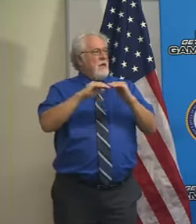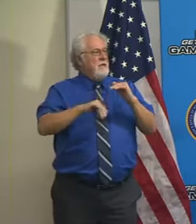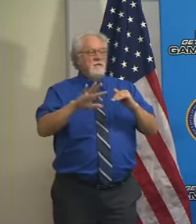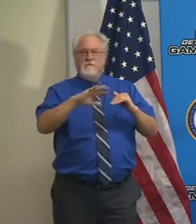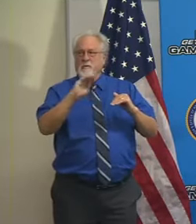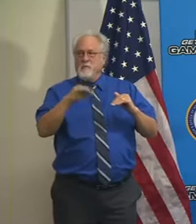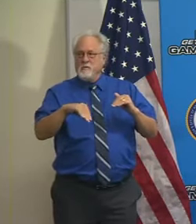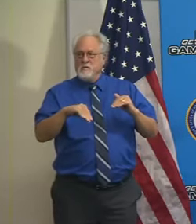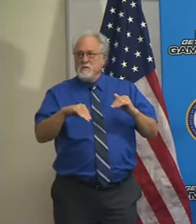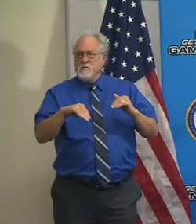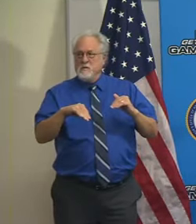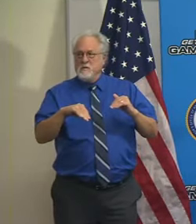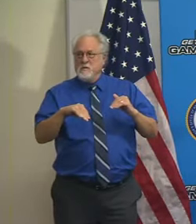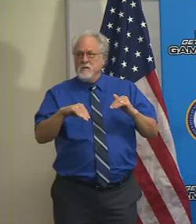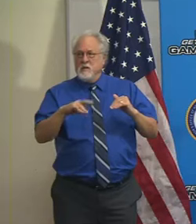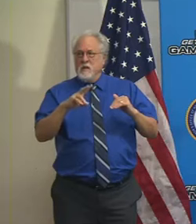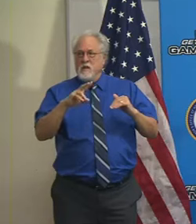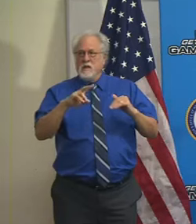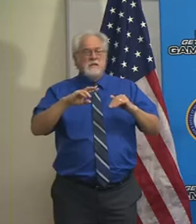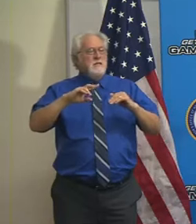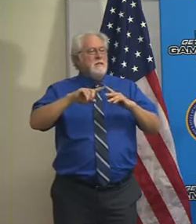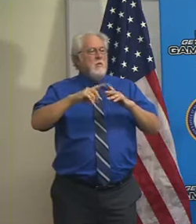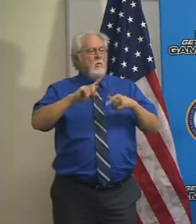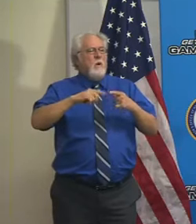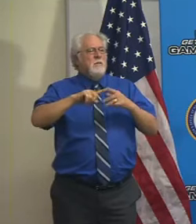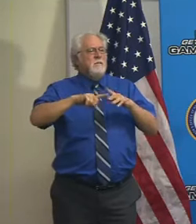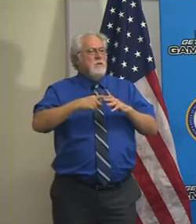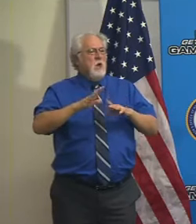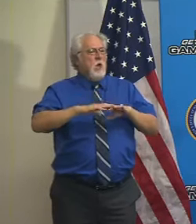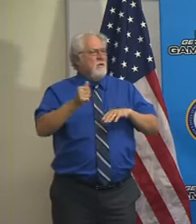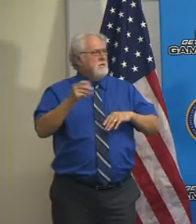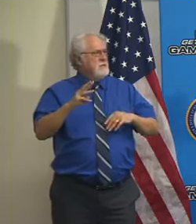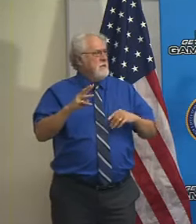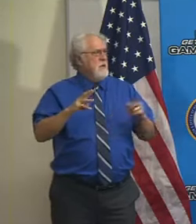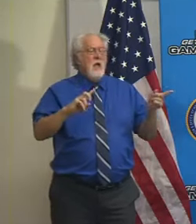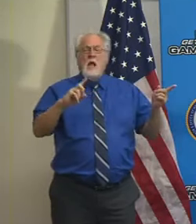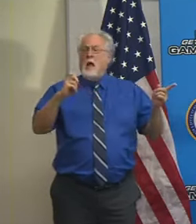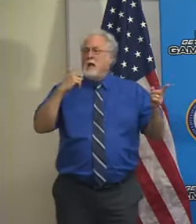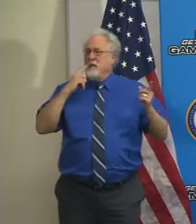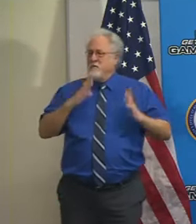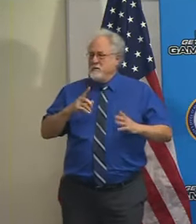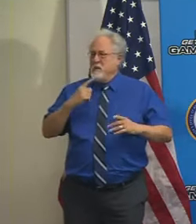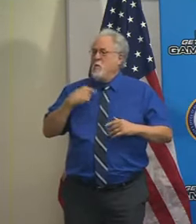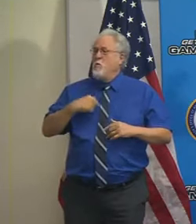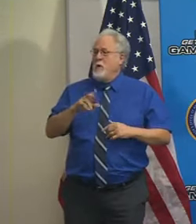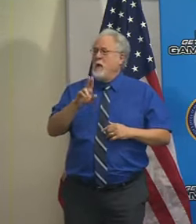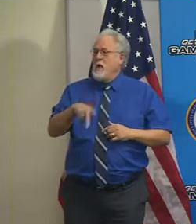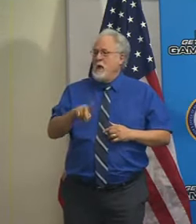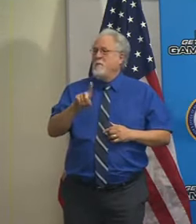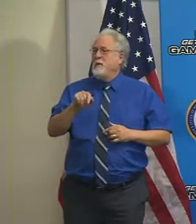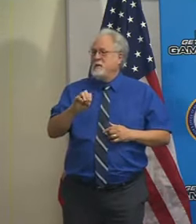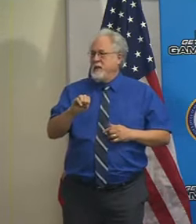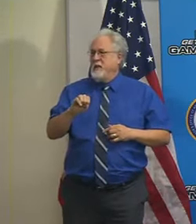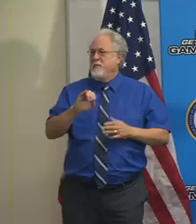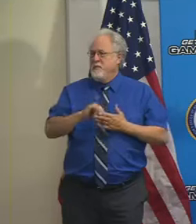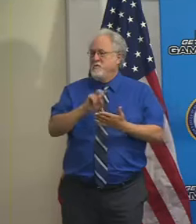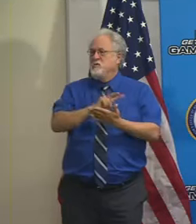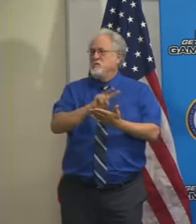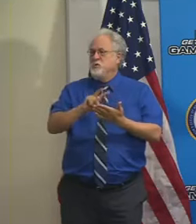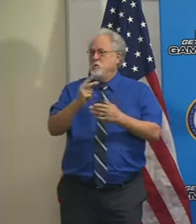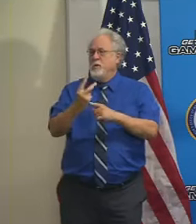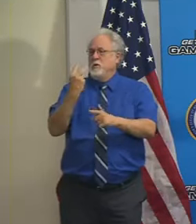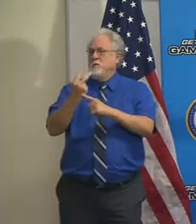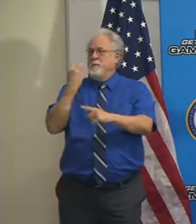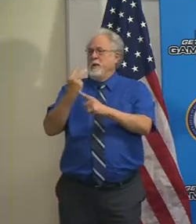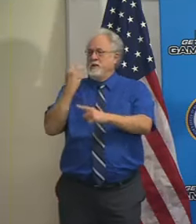I can do this with a restriction or would it start on the 16th period? So as the Governor noted, we're going to be updating. We've already been updating those two-week lookbacks